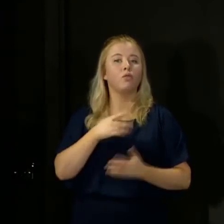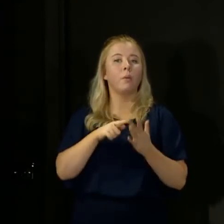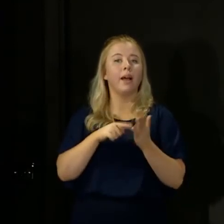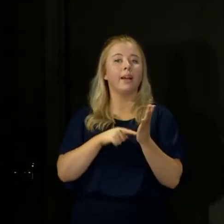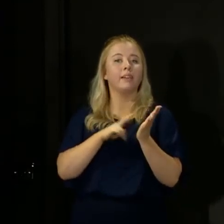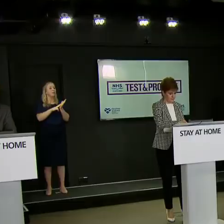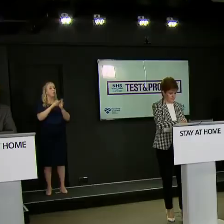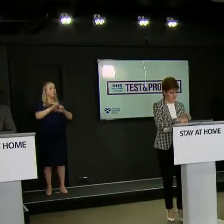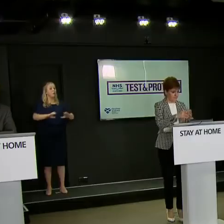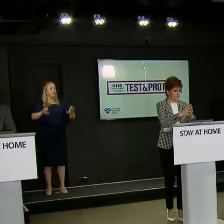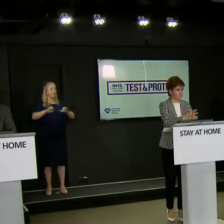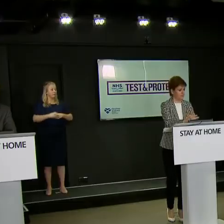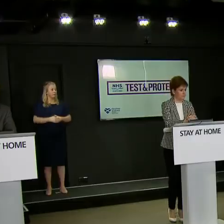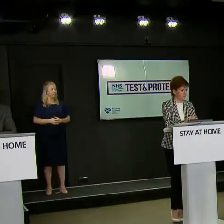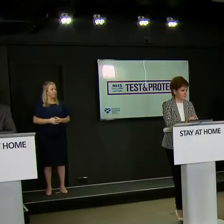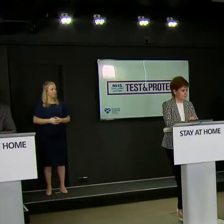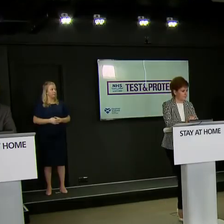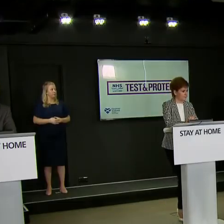Border.